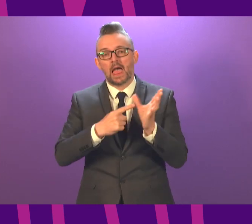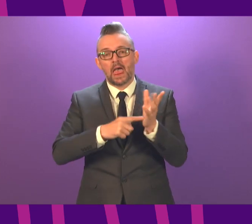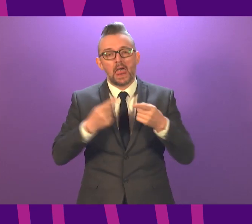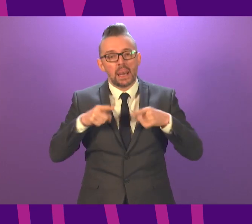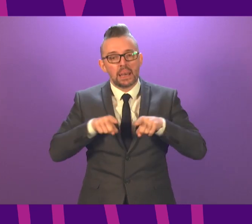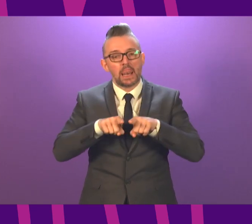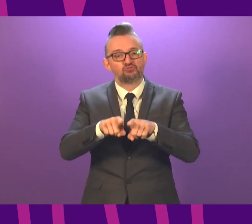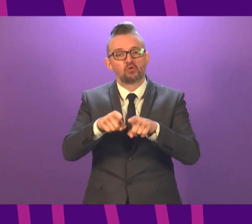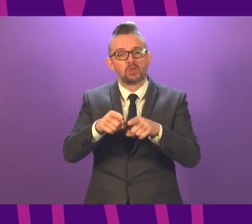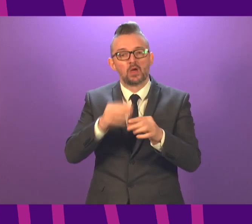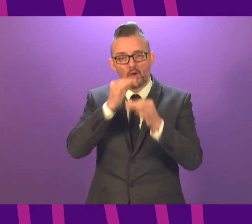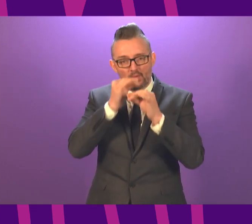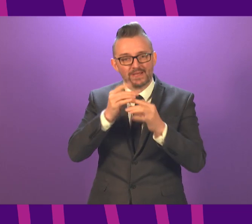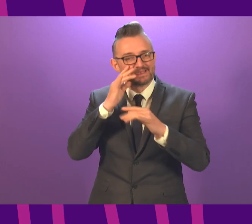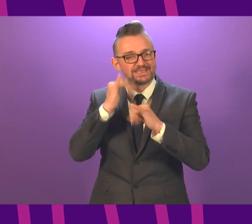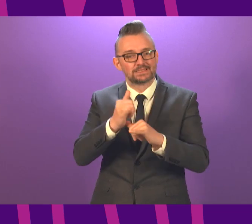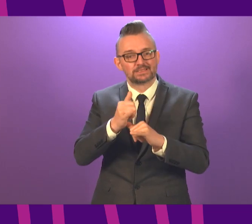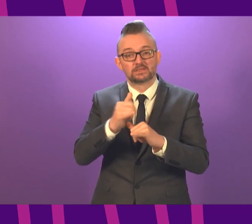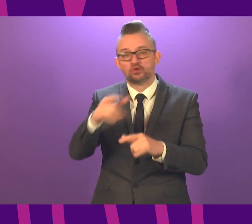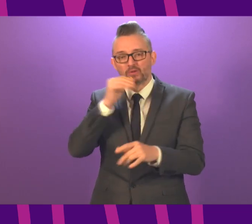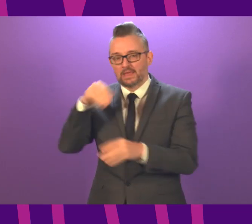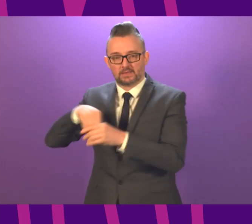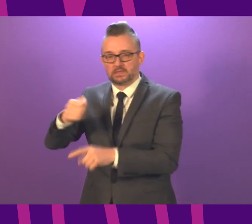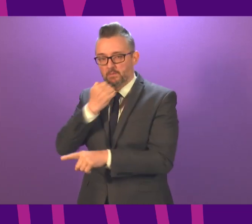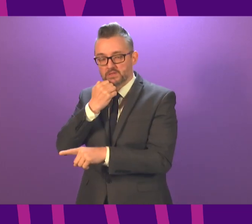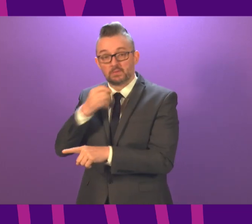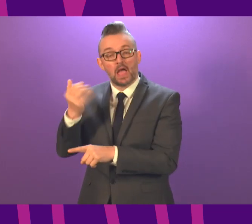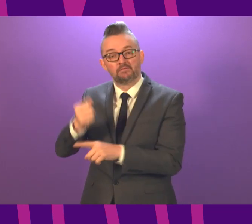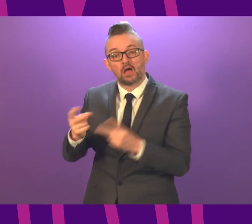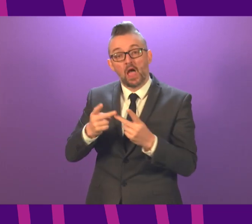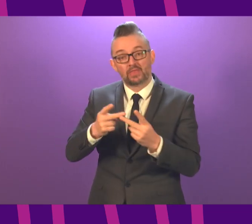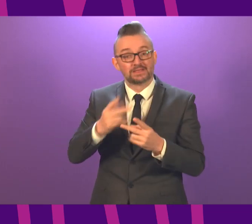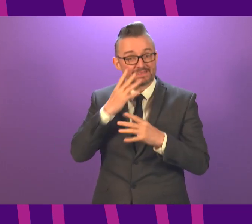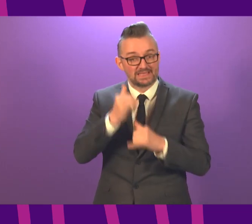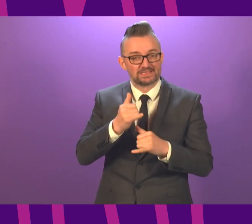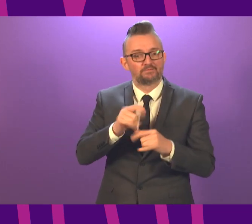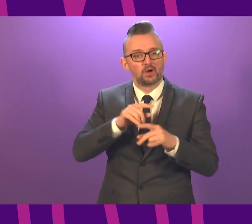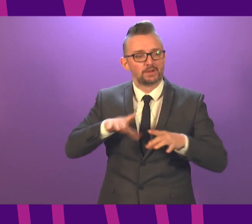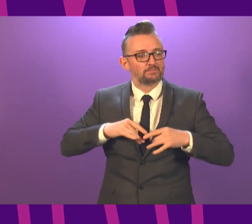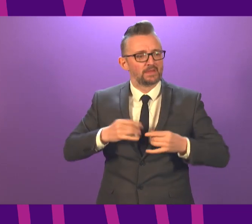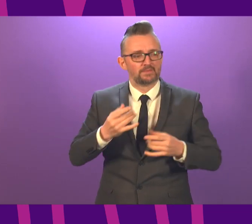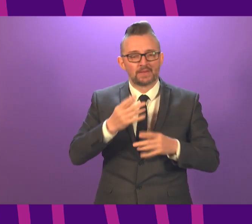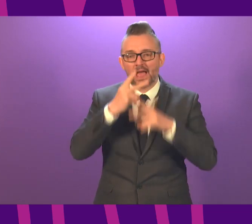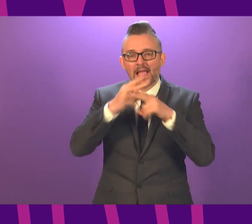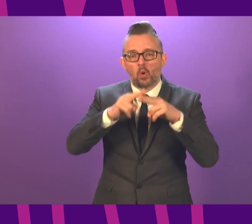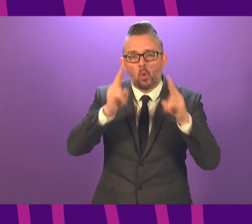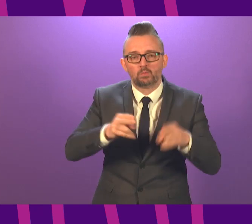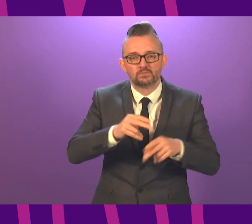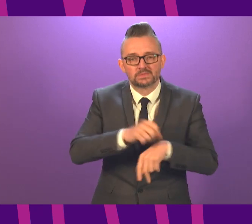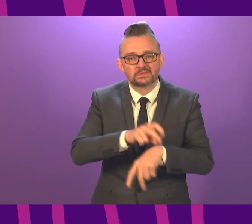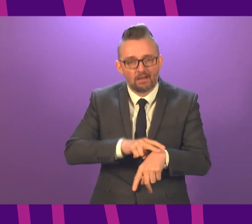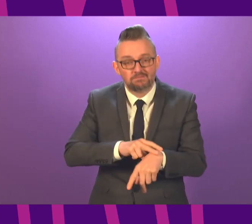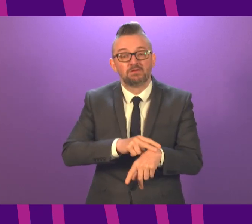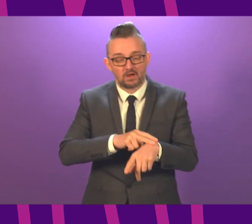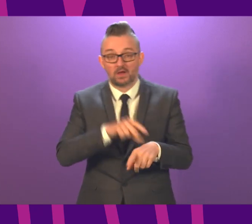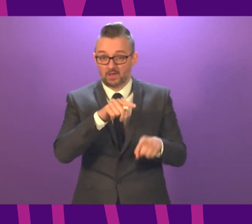which do not appear in these numbers. But some asymptomatic testing is done in this way, care home staff, for example, which we are in